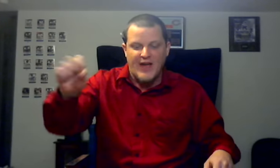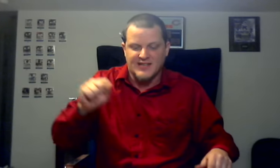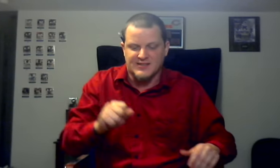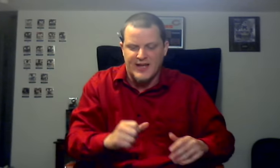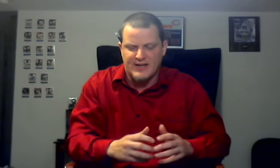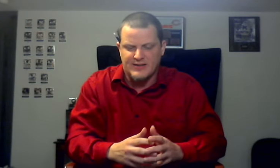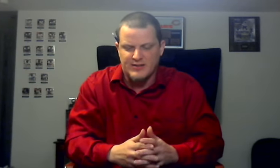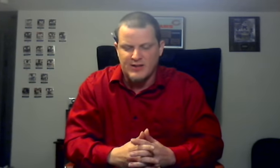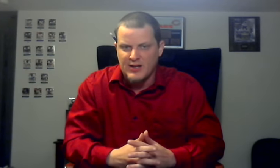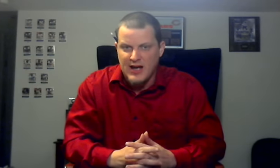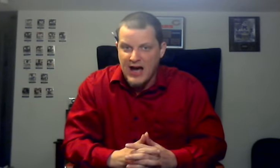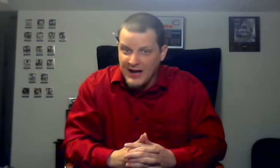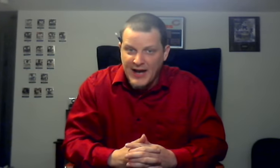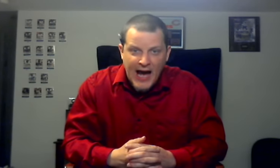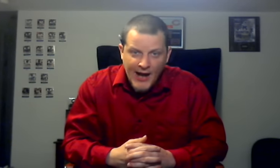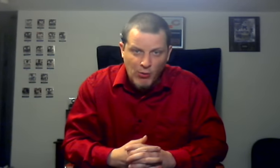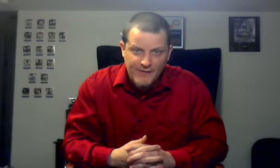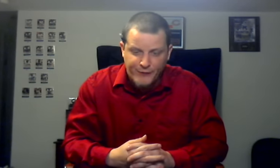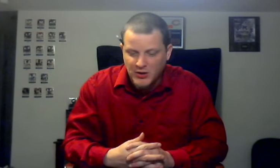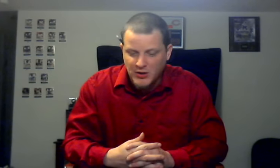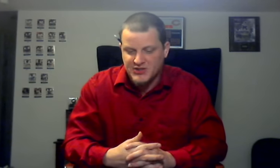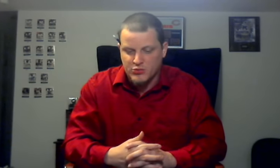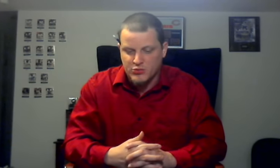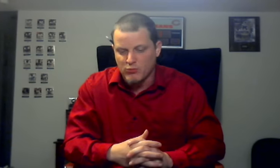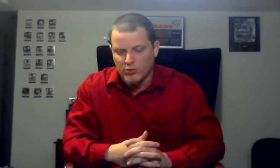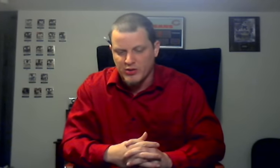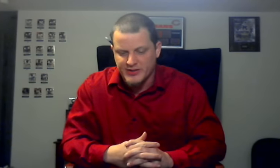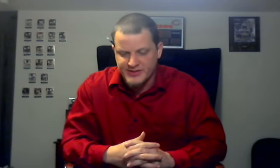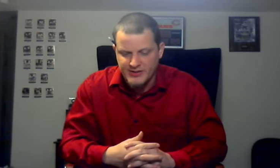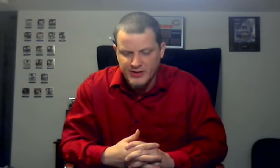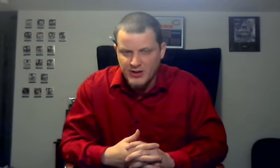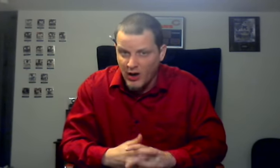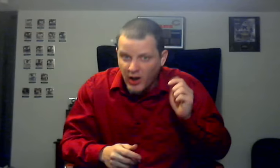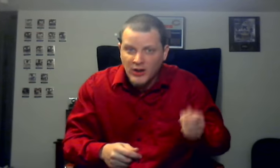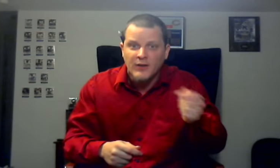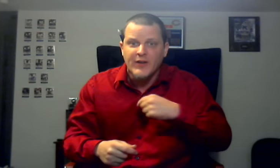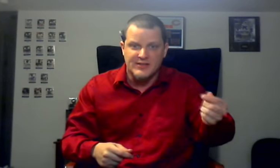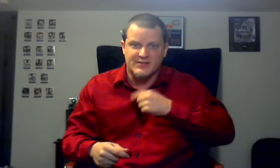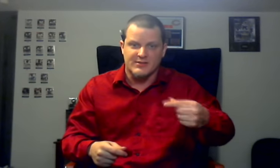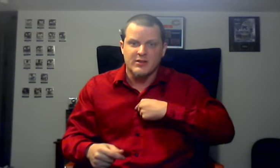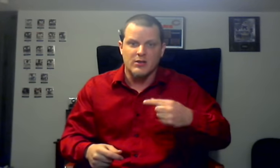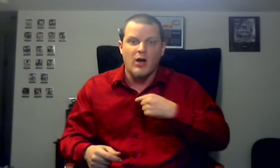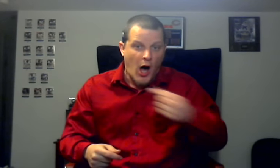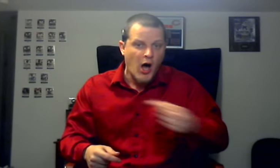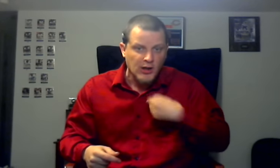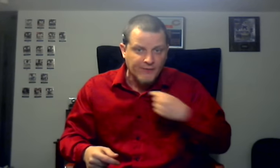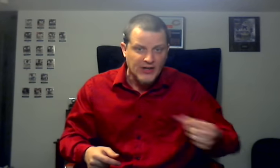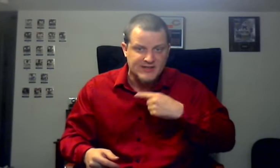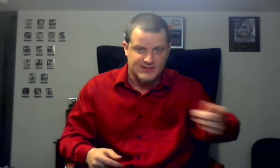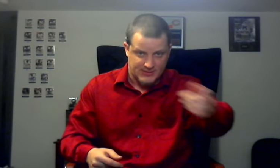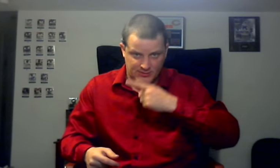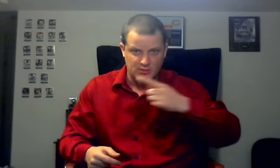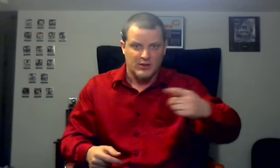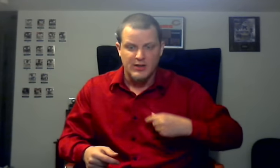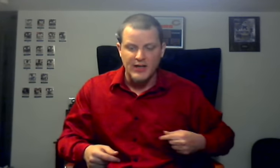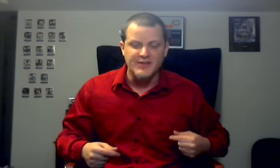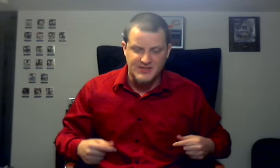fast lane, on a highway full of extreme rules, all of us, all of us in the